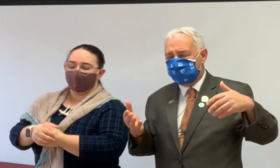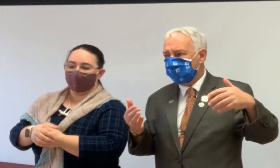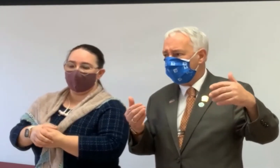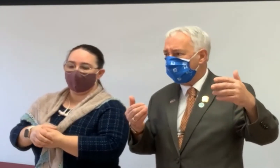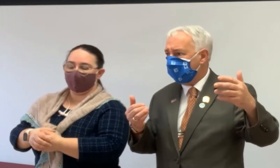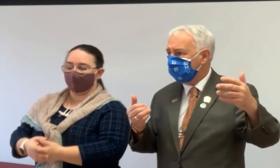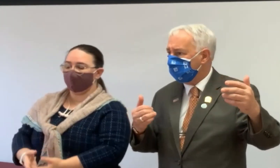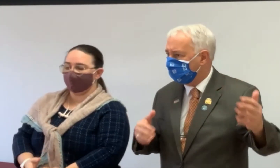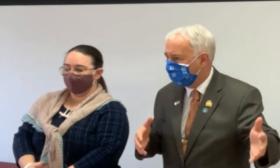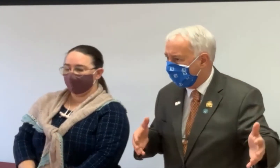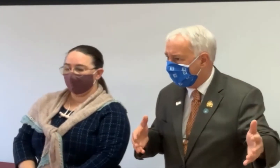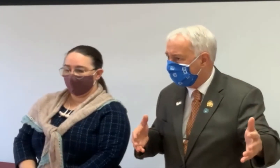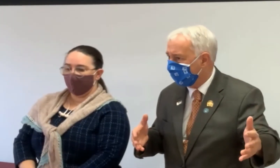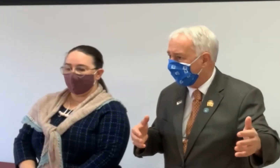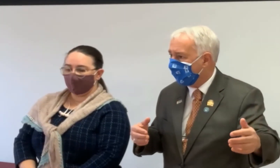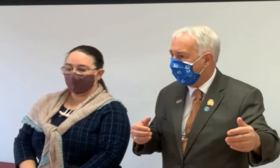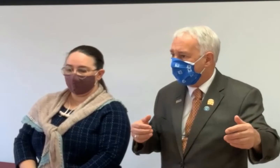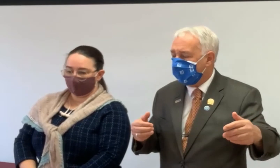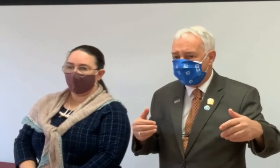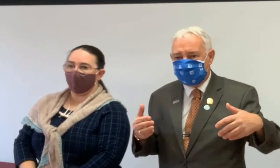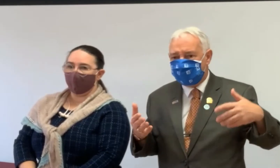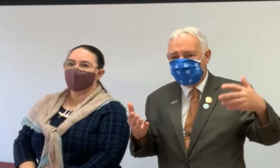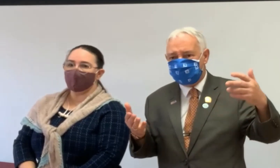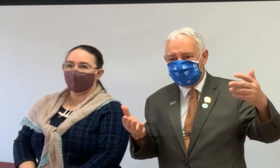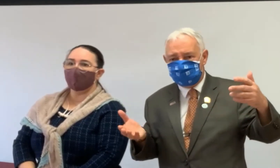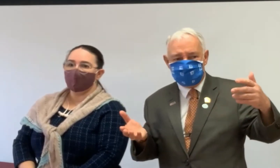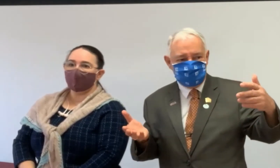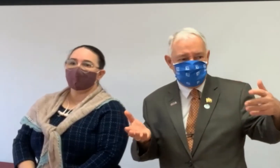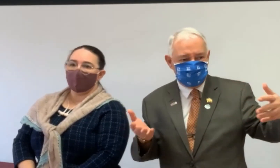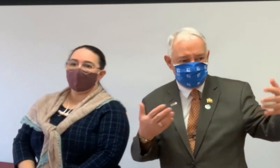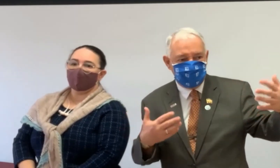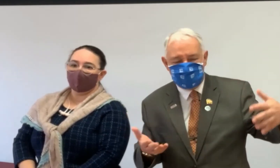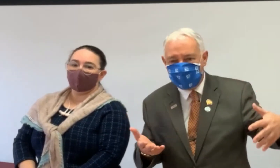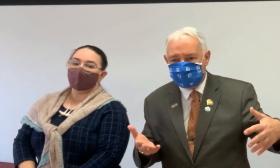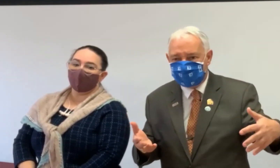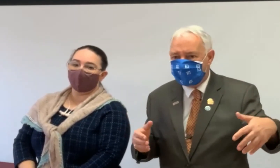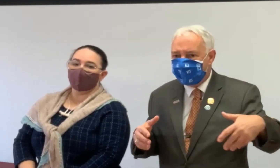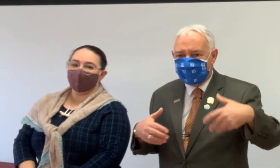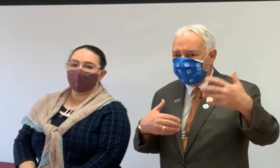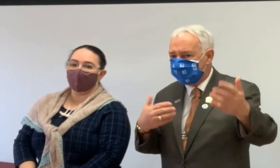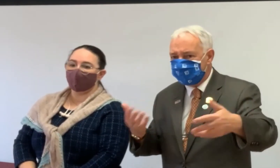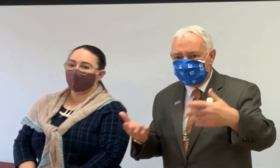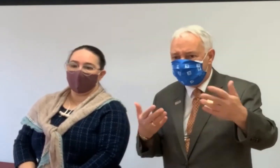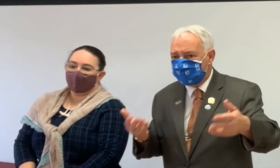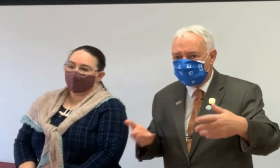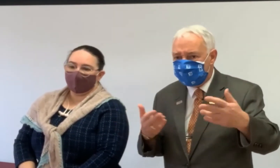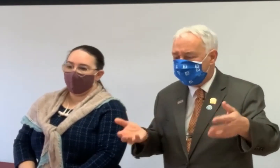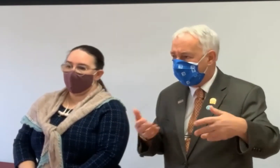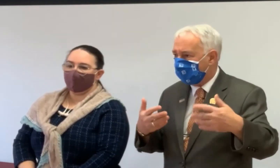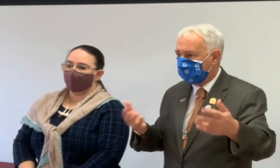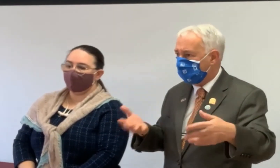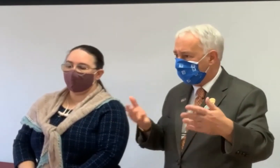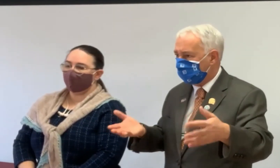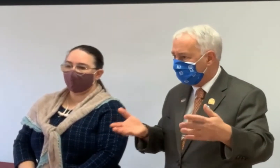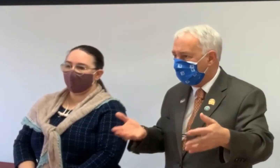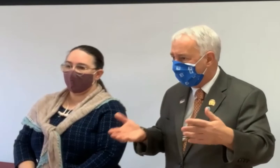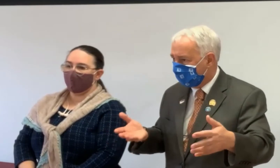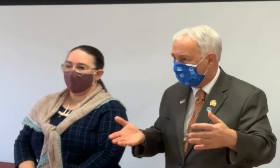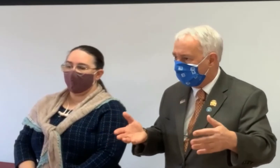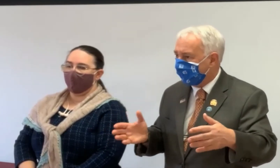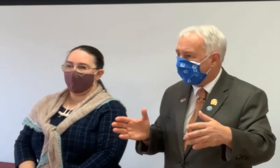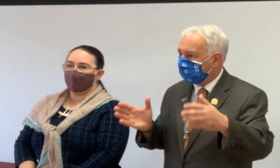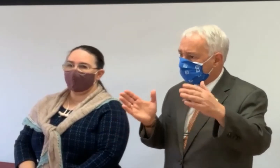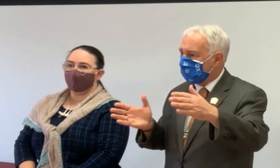you have to show that you have good credit, uh, and you even have to show that you have down payment. Well, you don't need that on a reverse